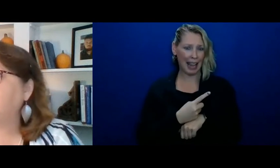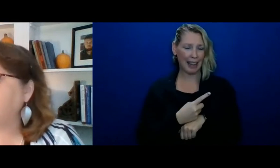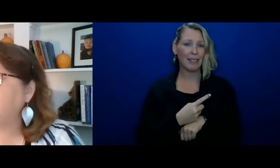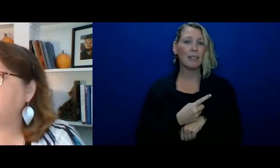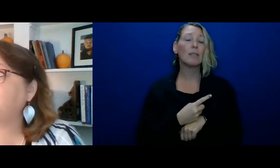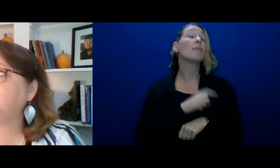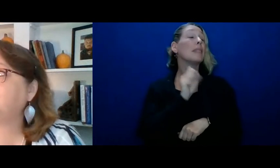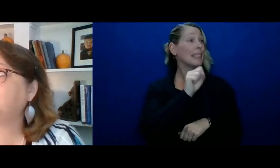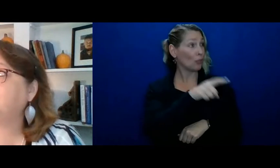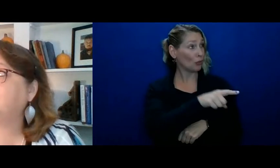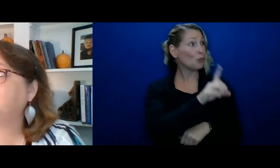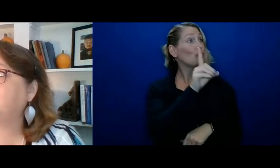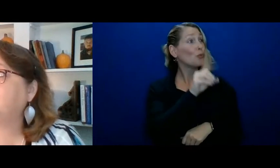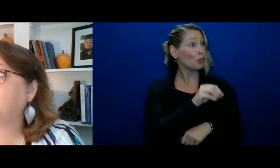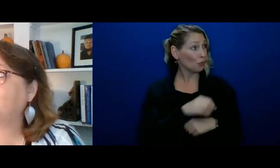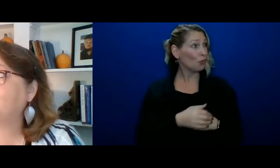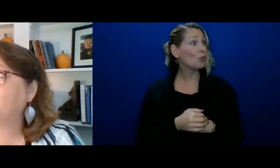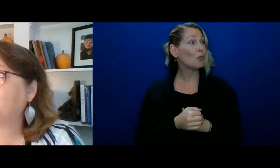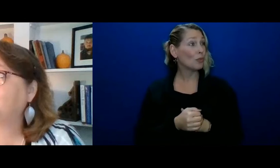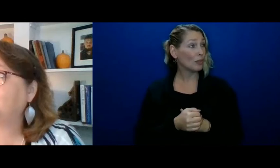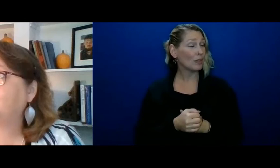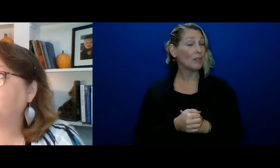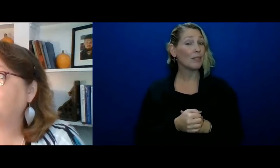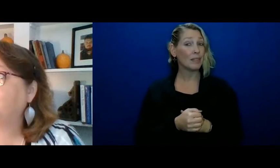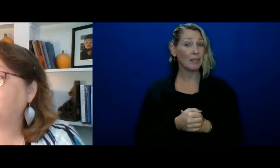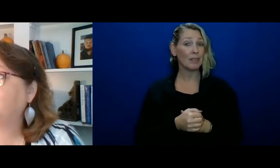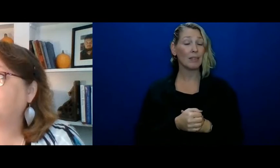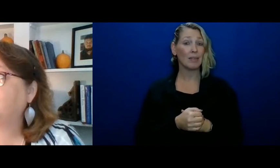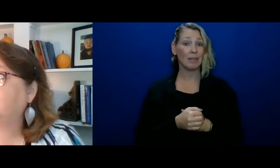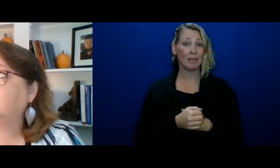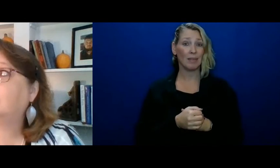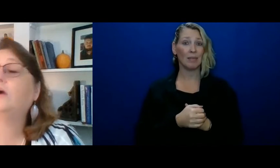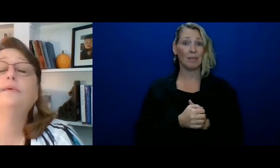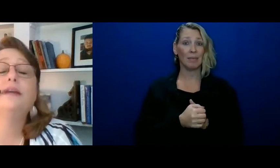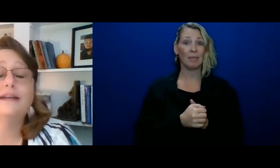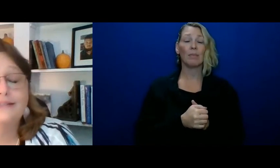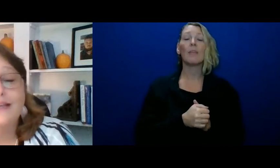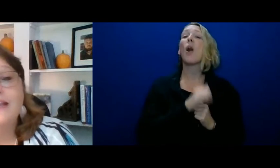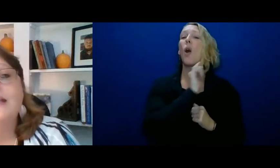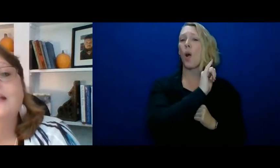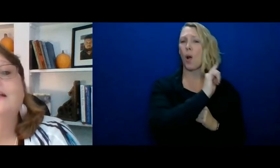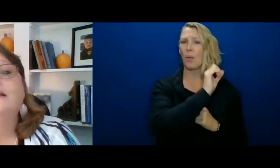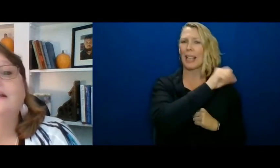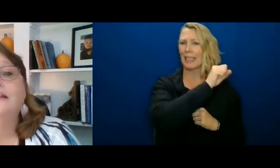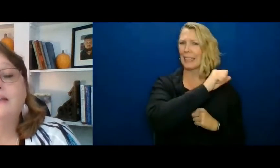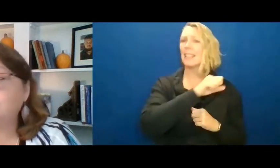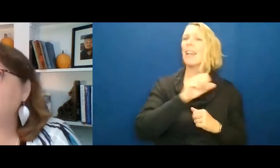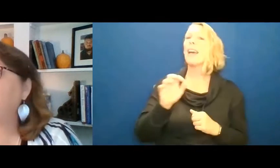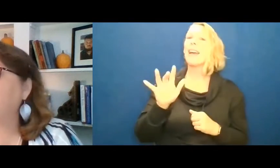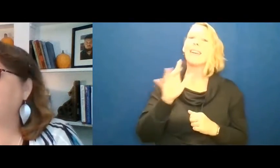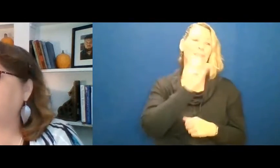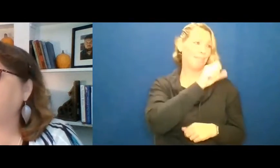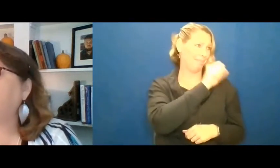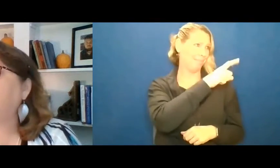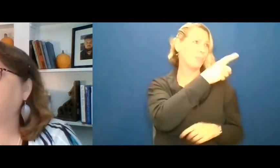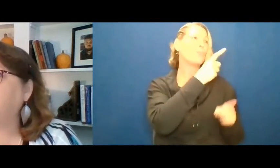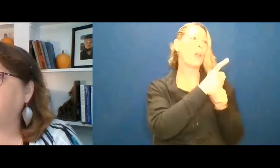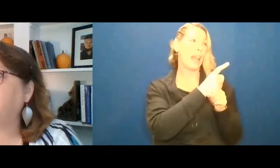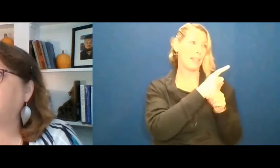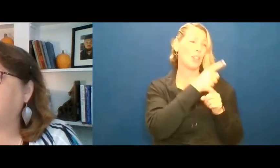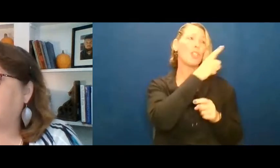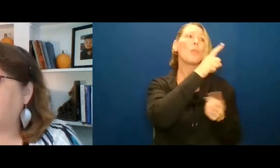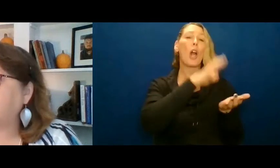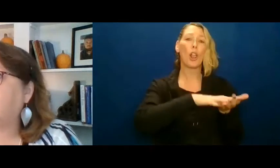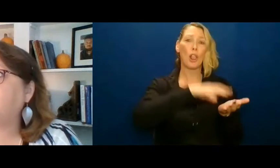Yes, you do, Jesse. But you said I don't read online. Oh, yes. Yes, you do, right. You are